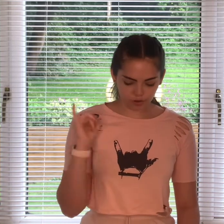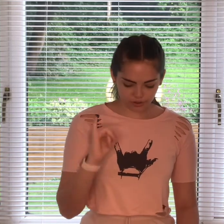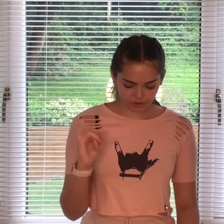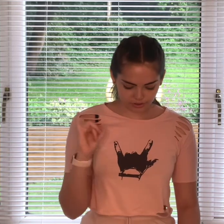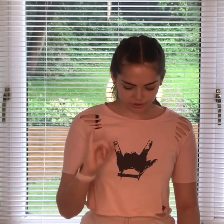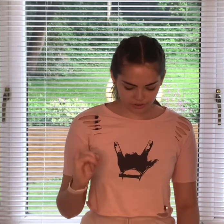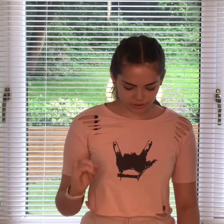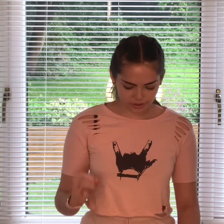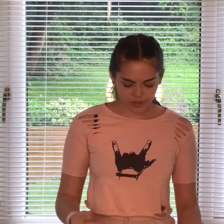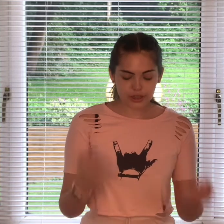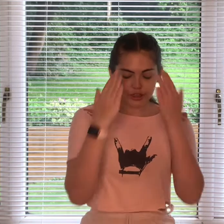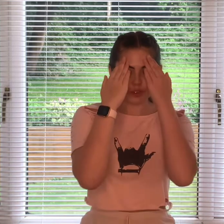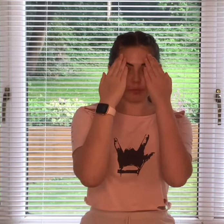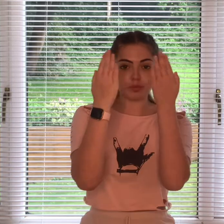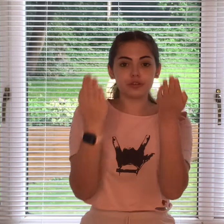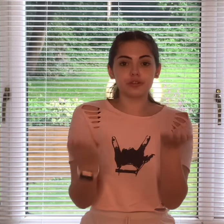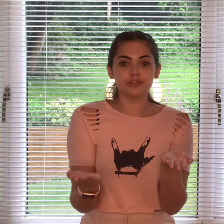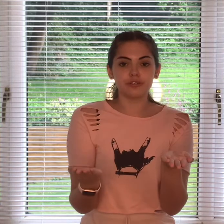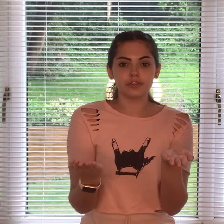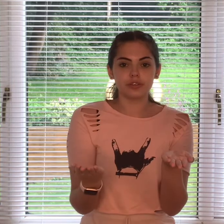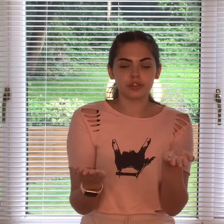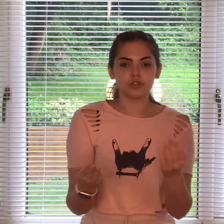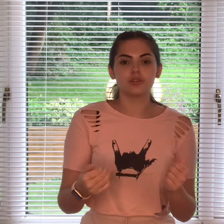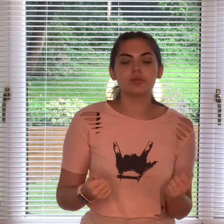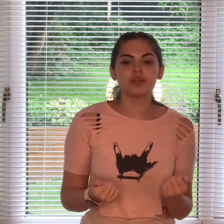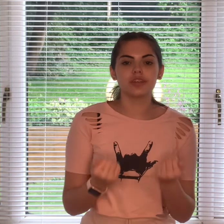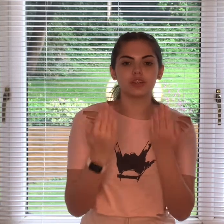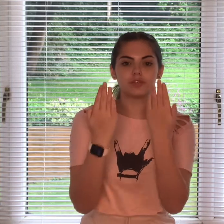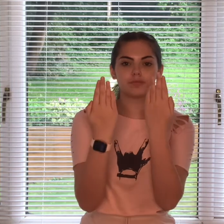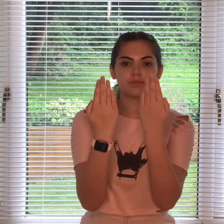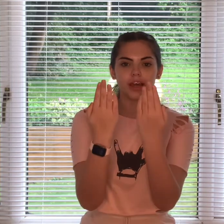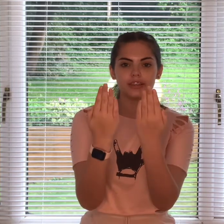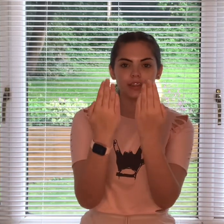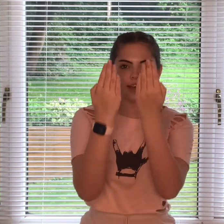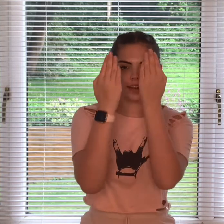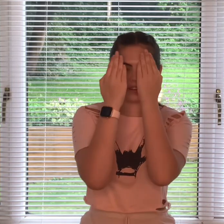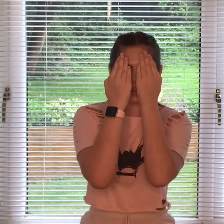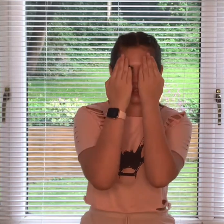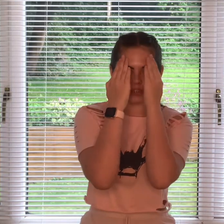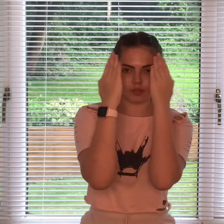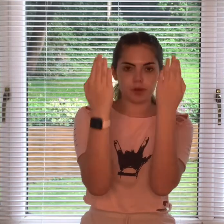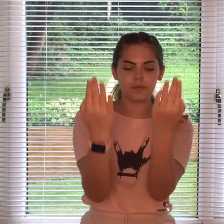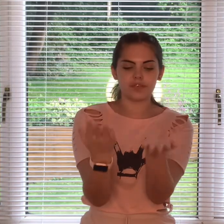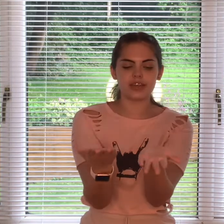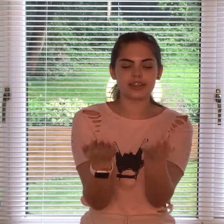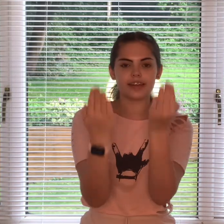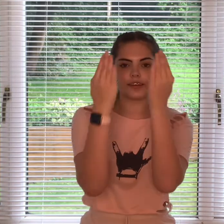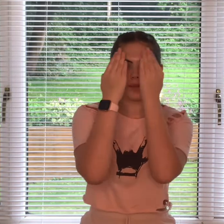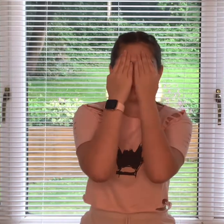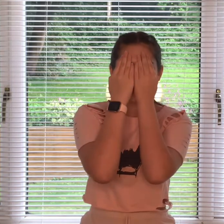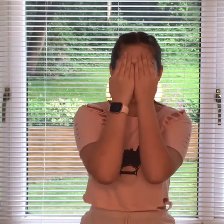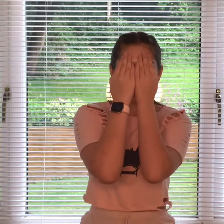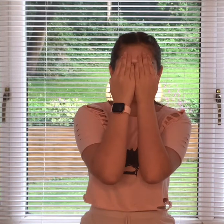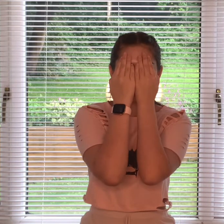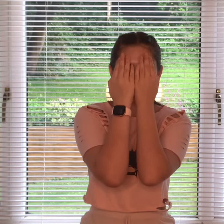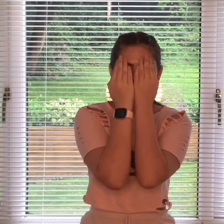to prove so to prove is your hands together like this like your fingers together coming from like